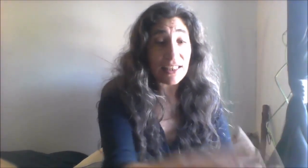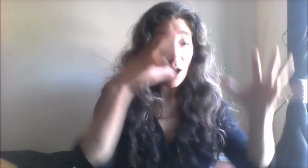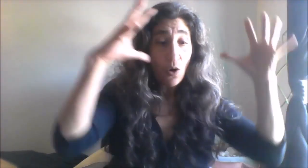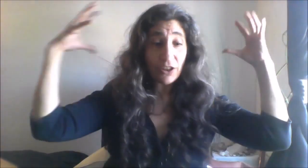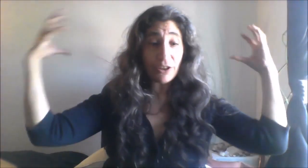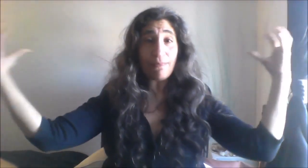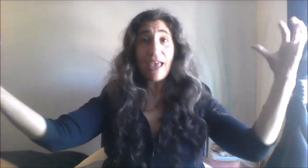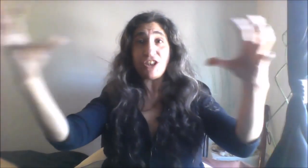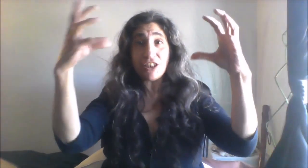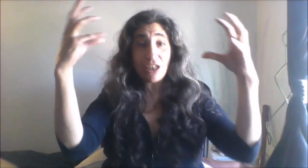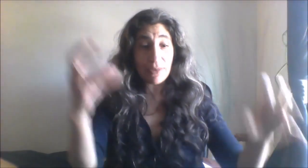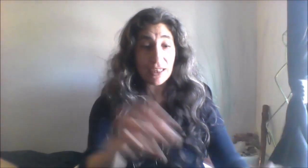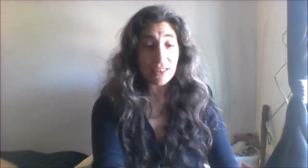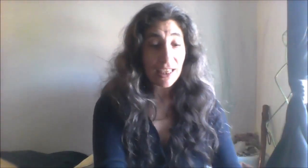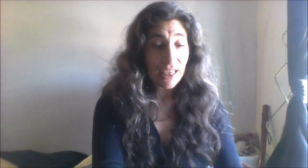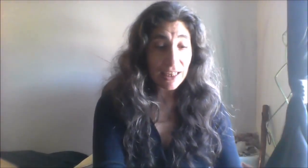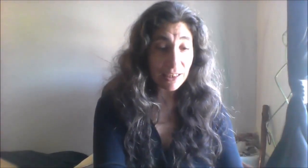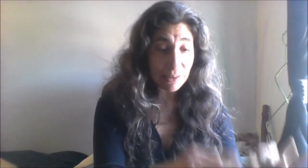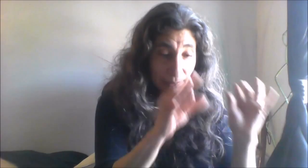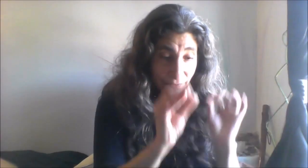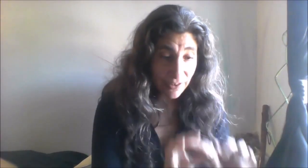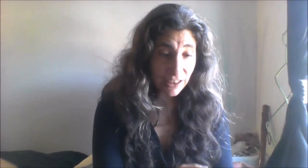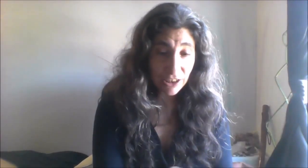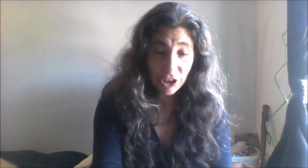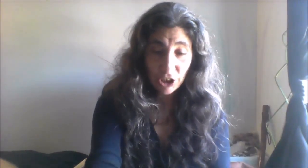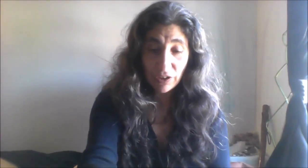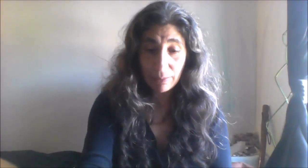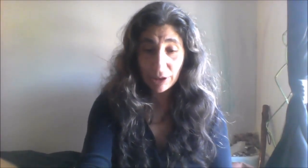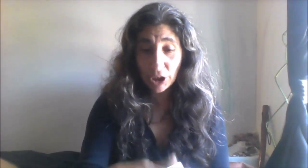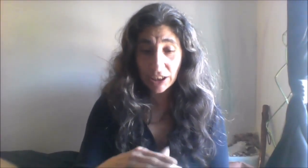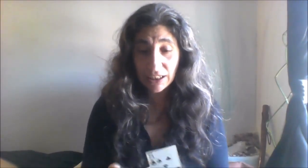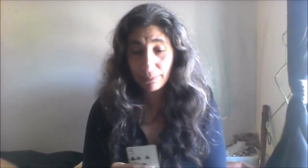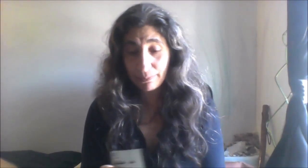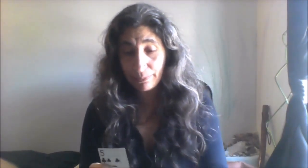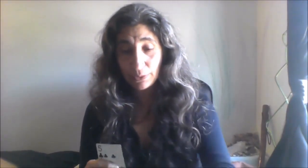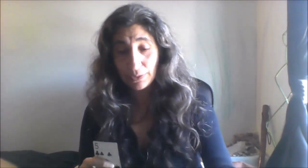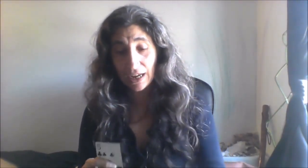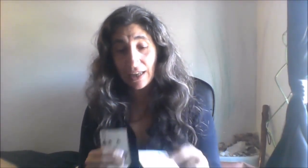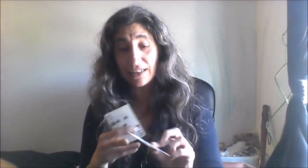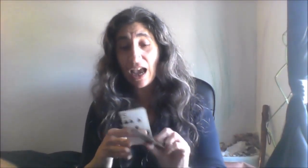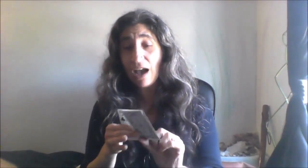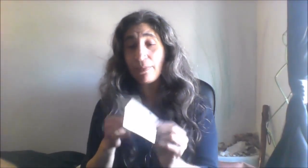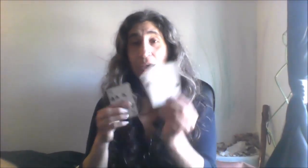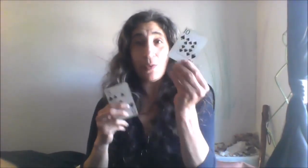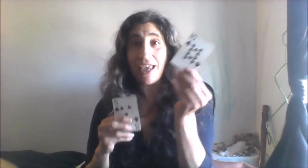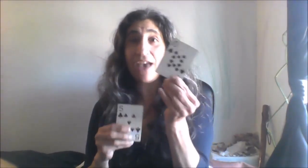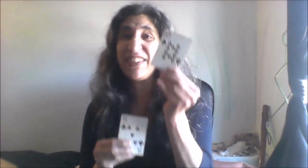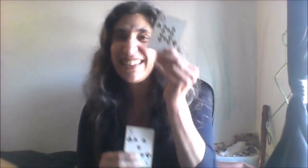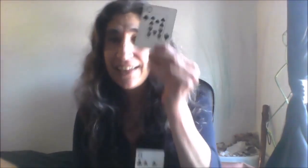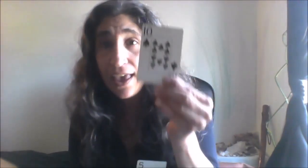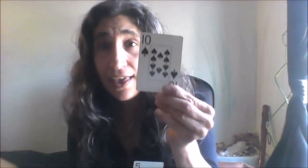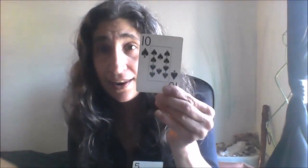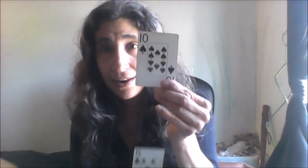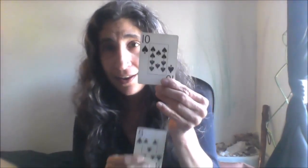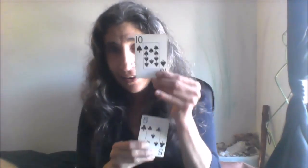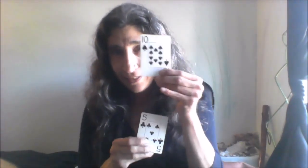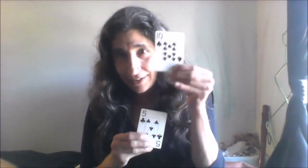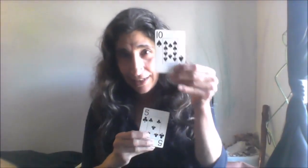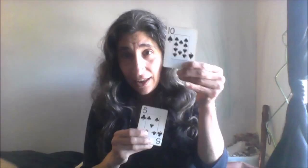means this is the celebratory card this is the real life flow of wow it's happening in a